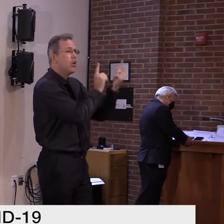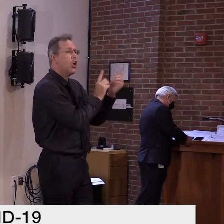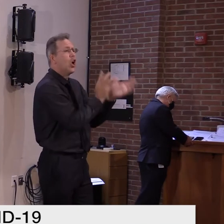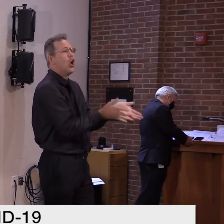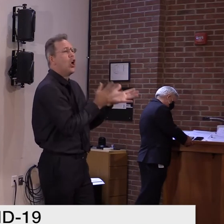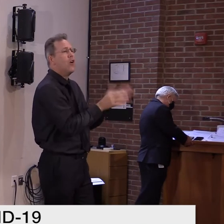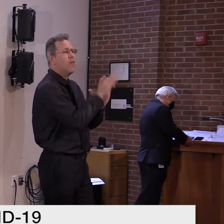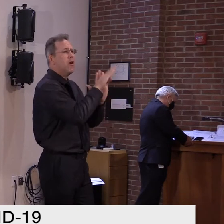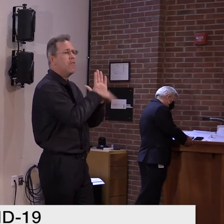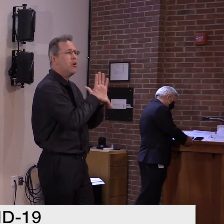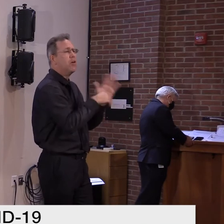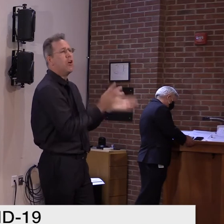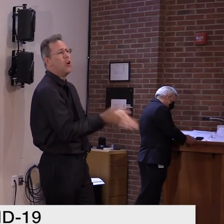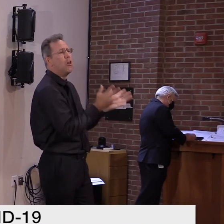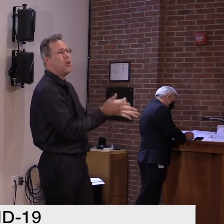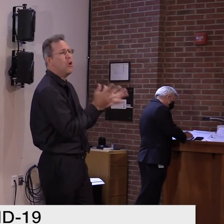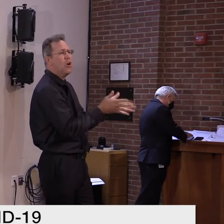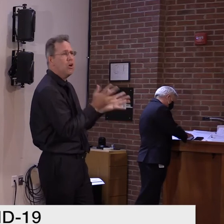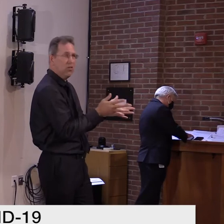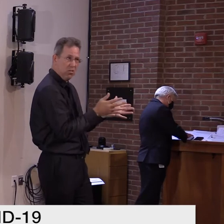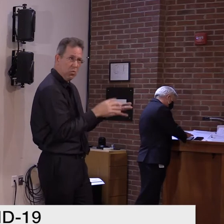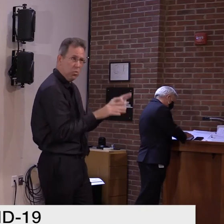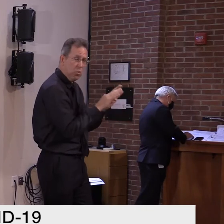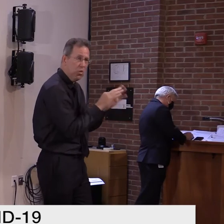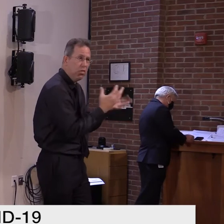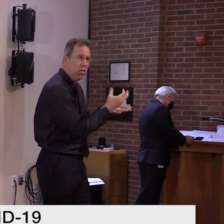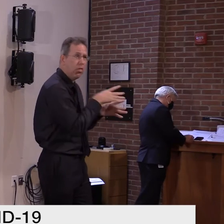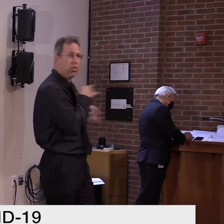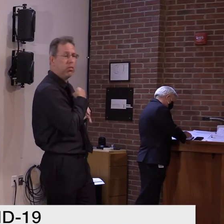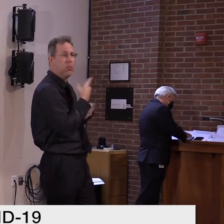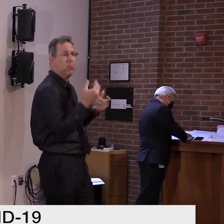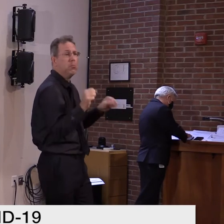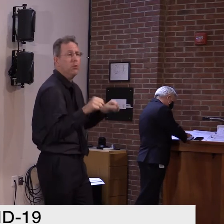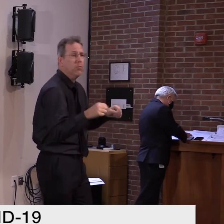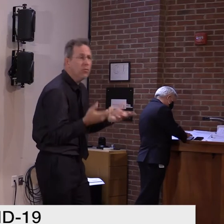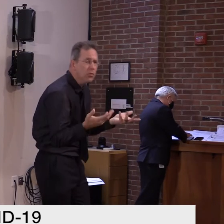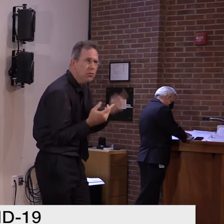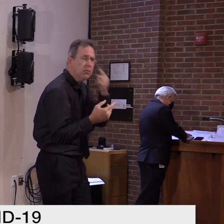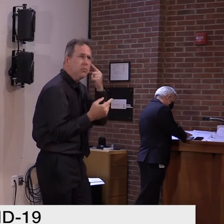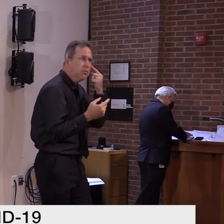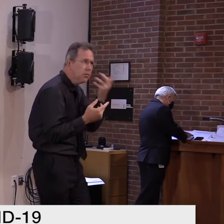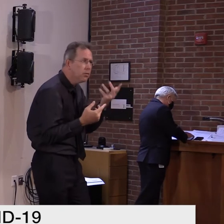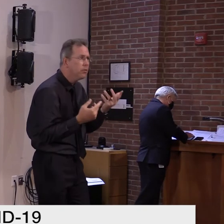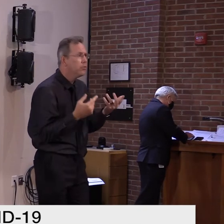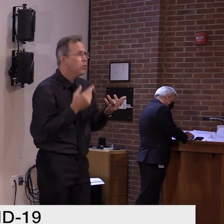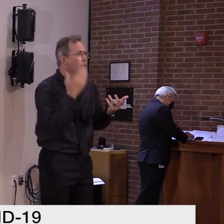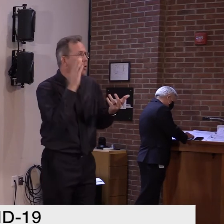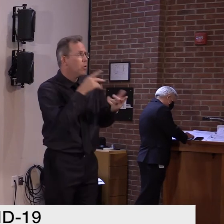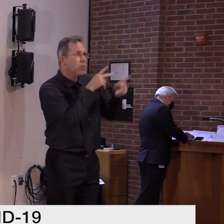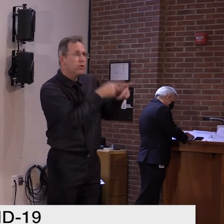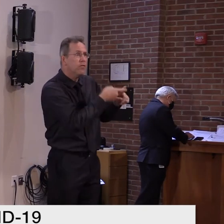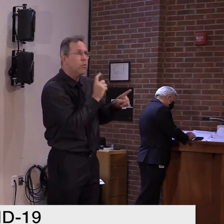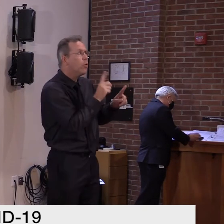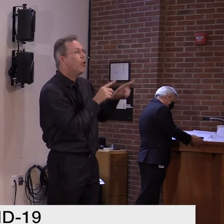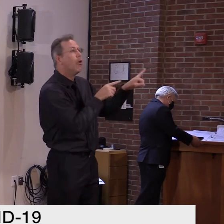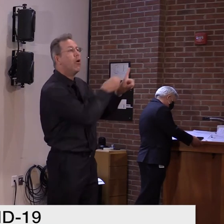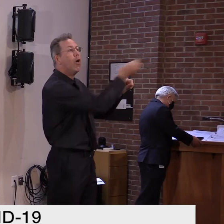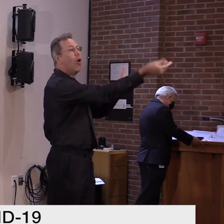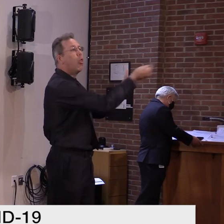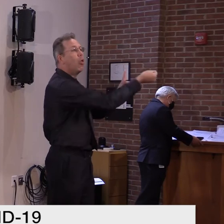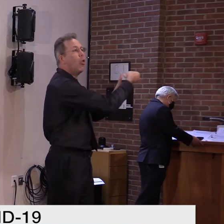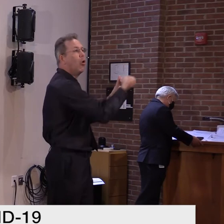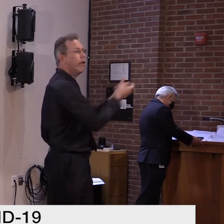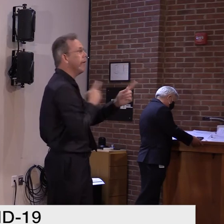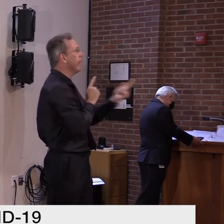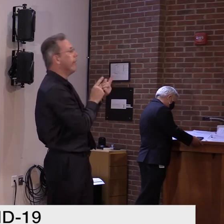um, maybe a neighbor or a friend, uh, that you, uh, don't know where they've been. Are you willing to, uh, to quarantine for